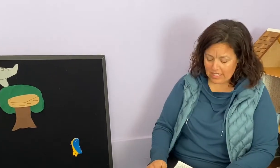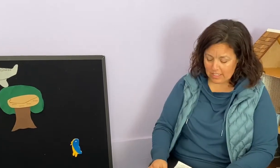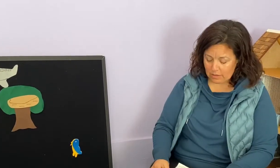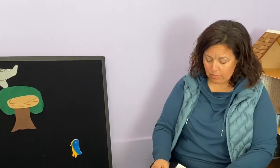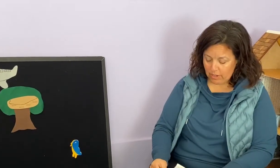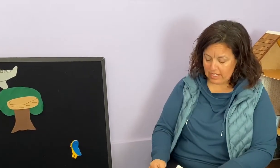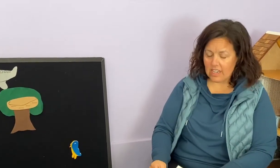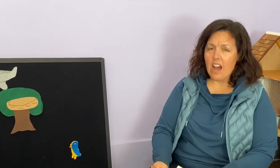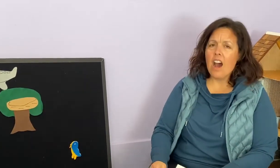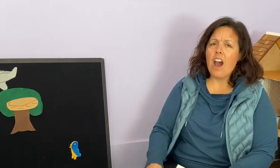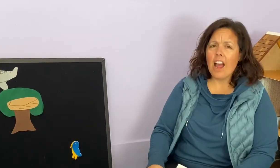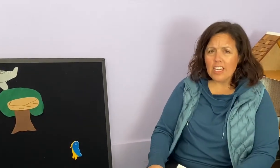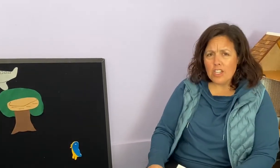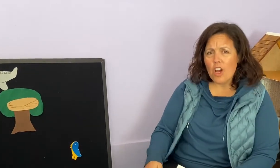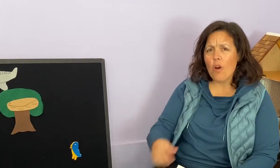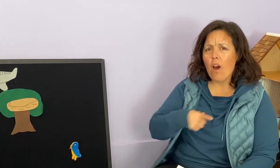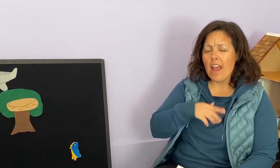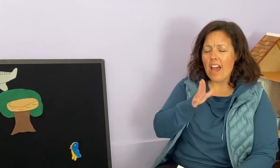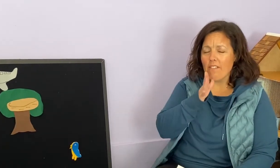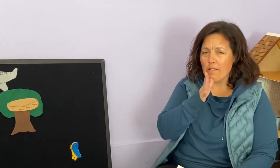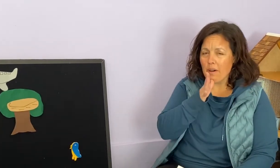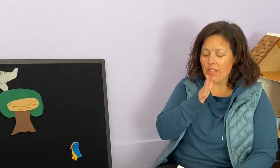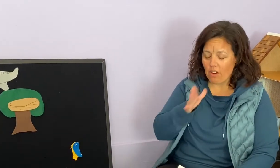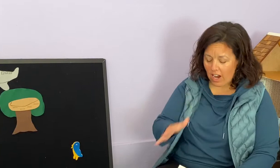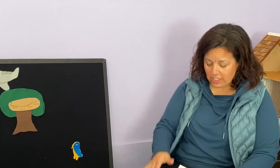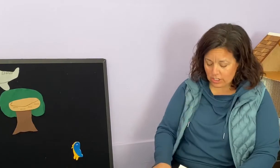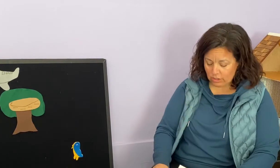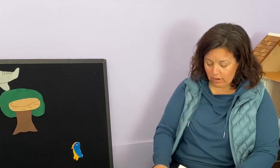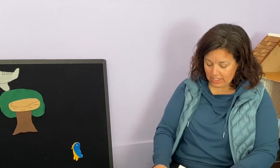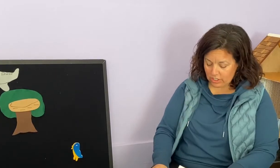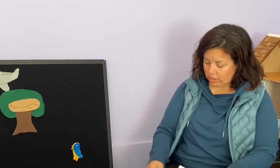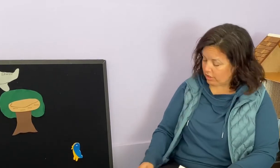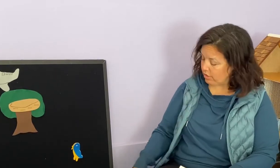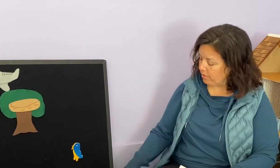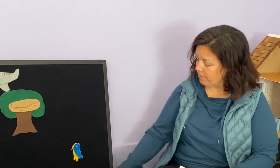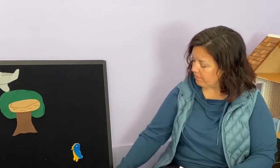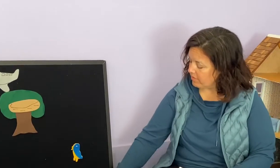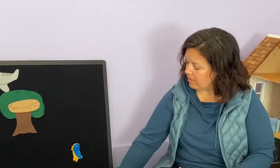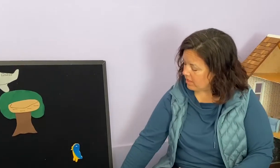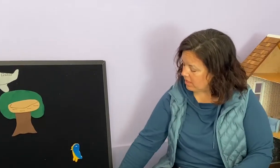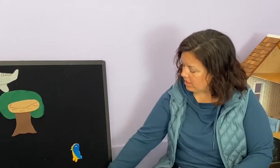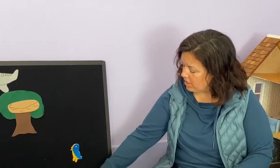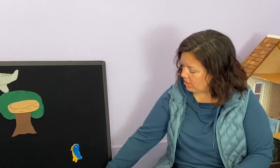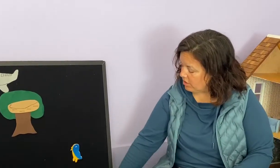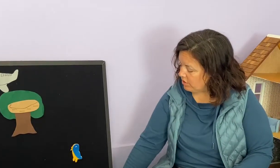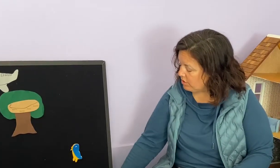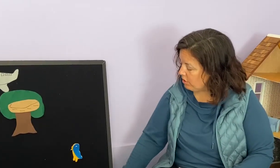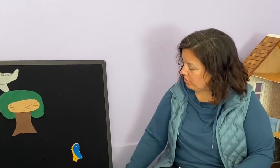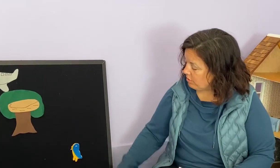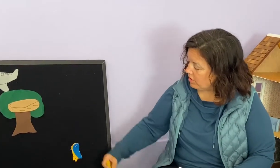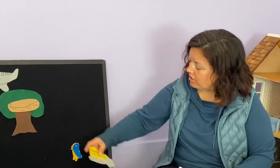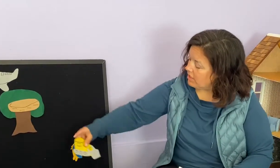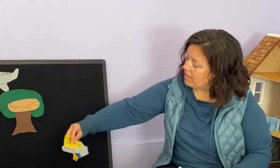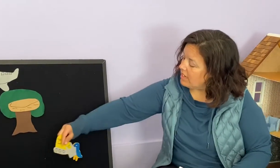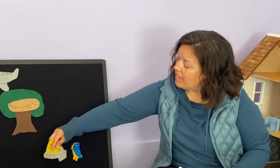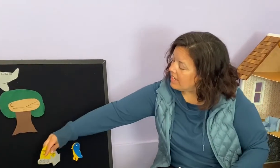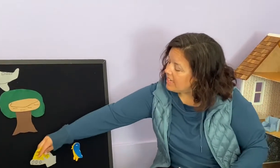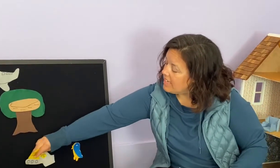disappointed. I know I have a mother. I do. I do. Soon, he